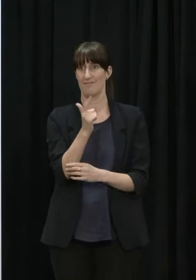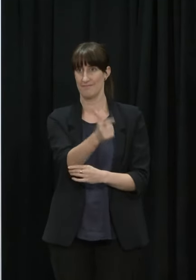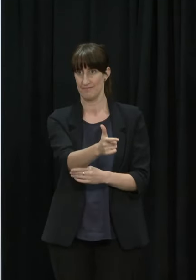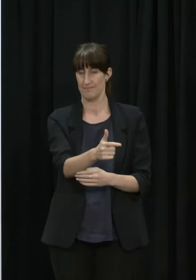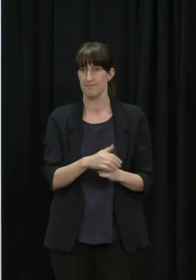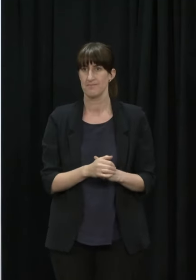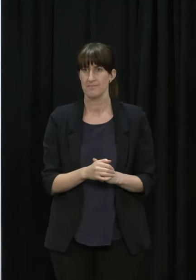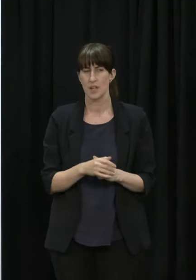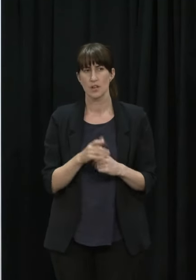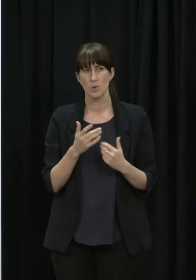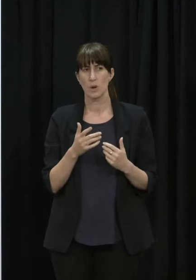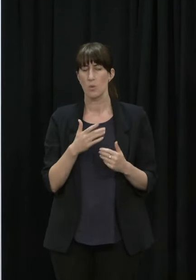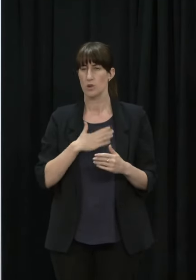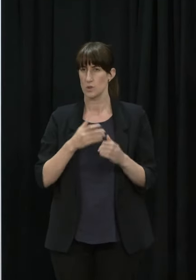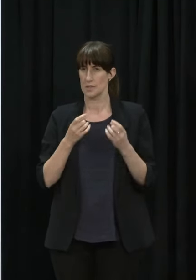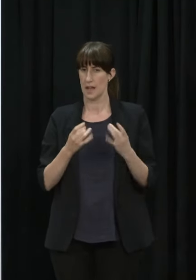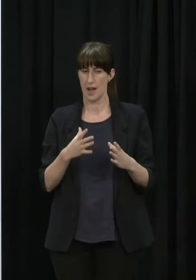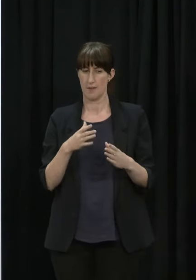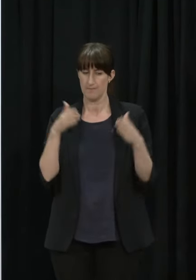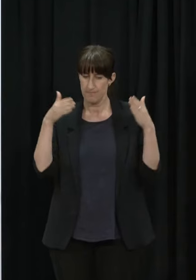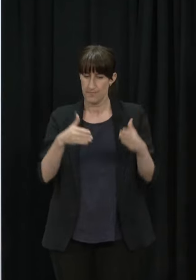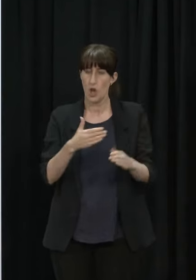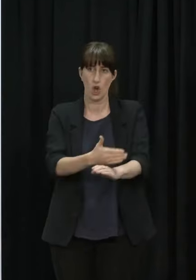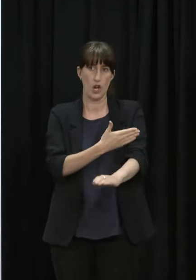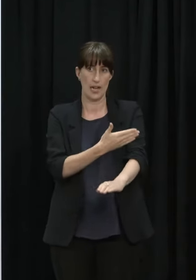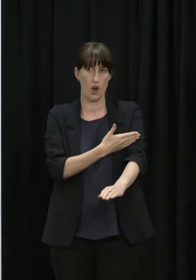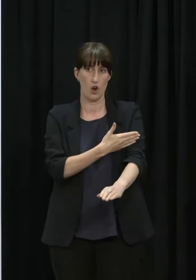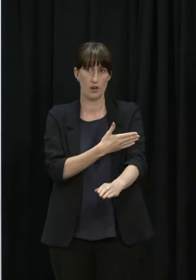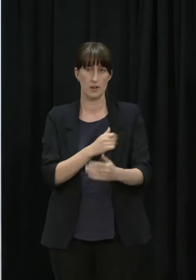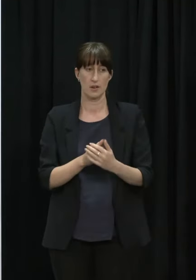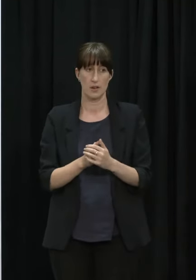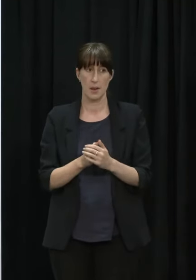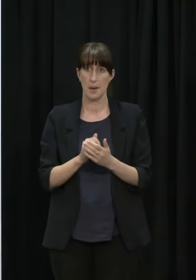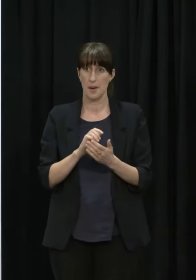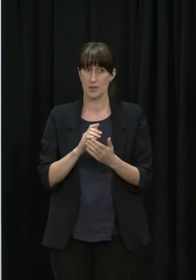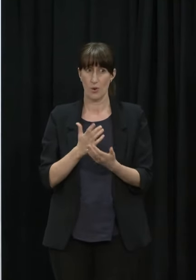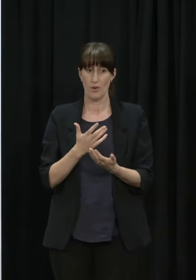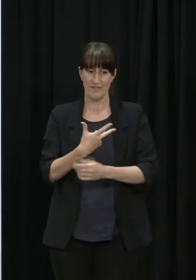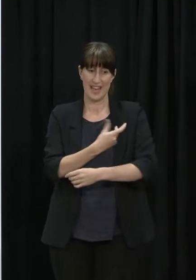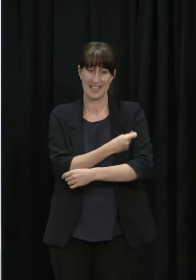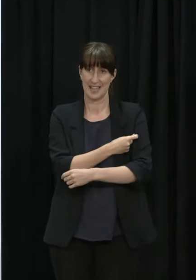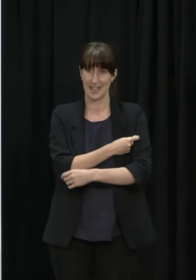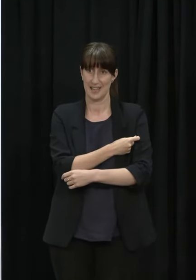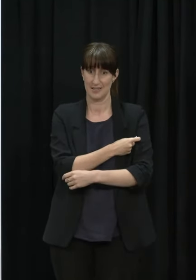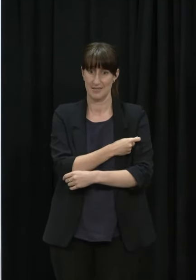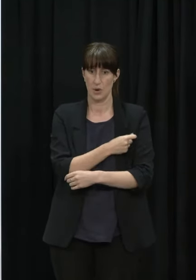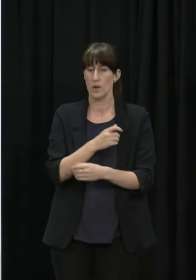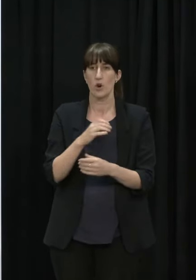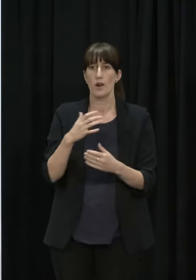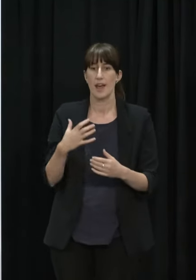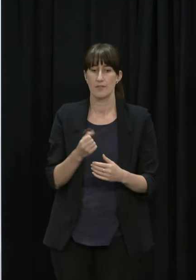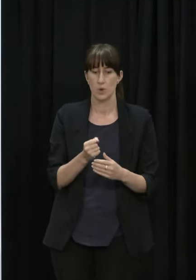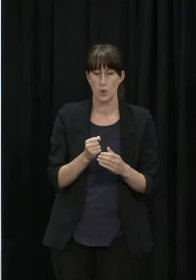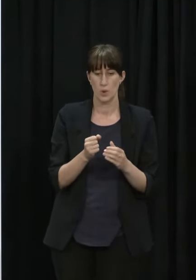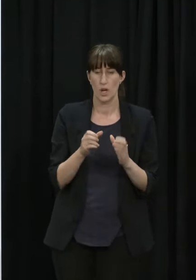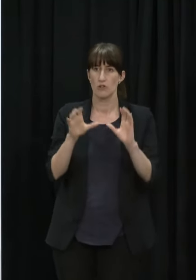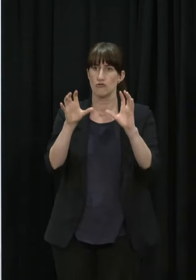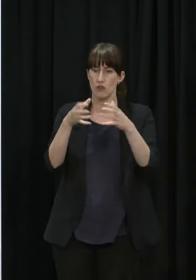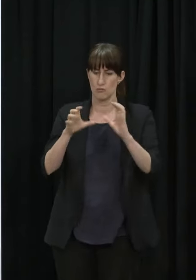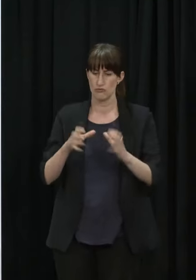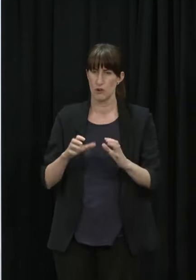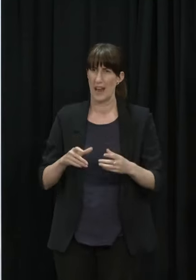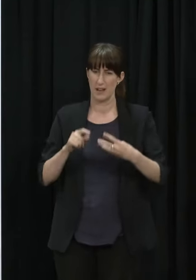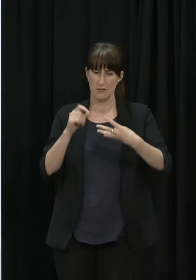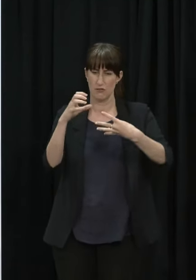So we know that we can make these vaccines available widely right from the beginning. We won't have to ration if you like as we did with the adult